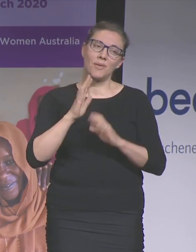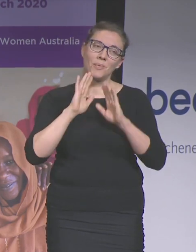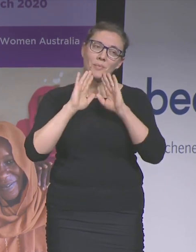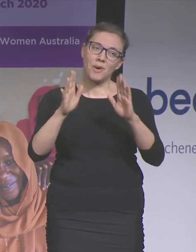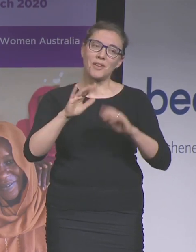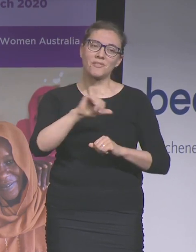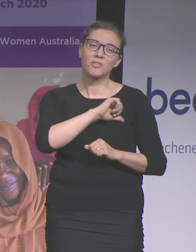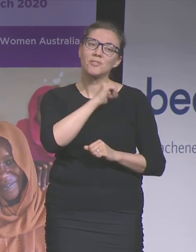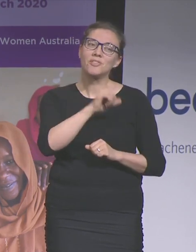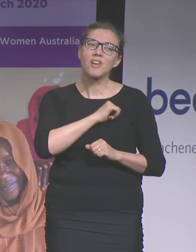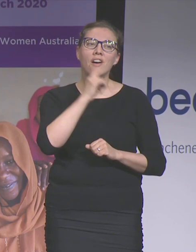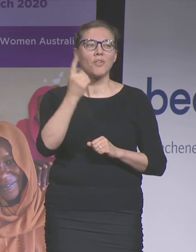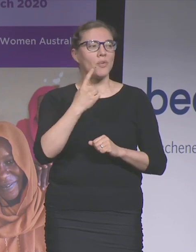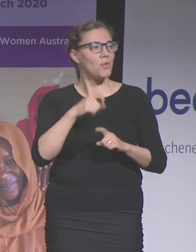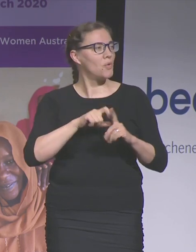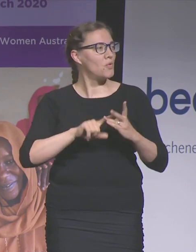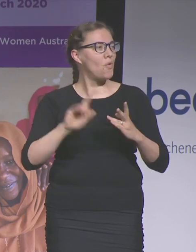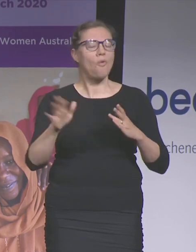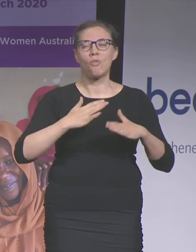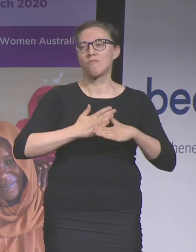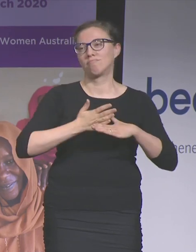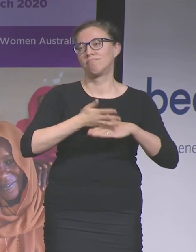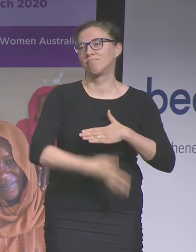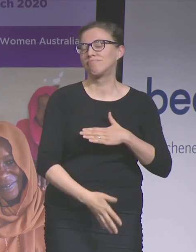Boyle who have done all the work to put this together.